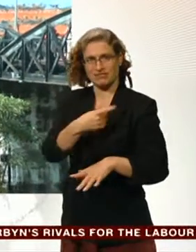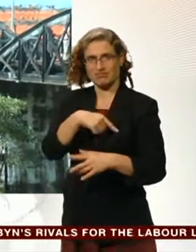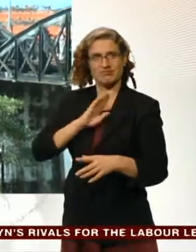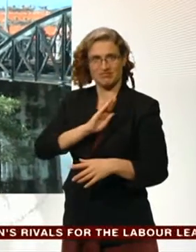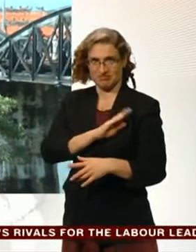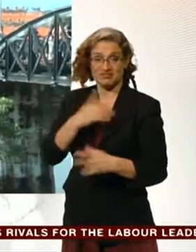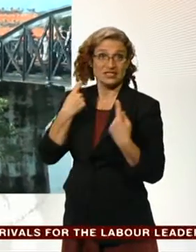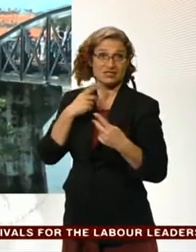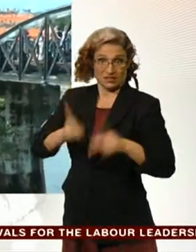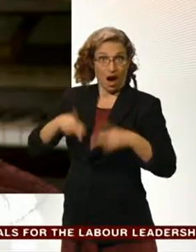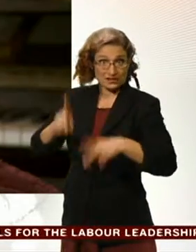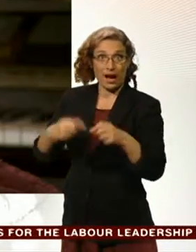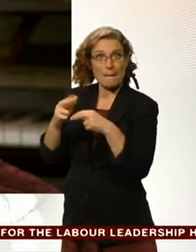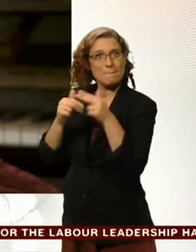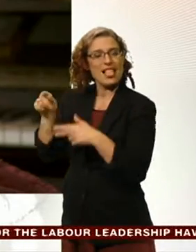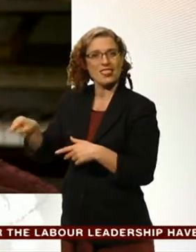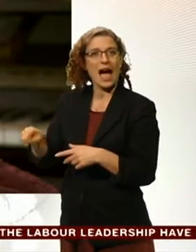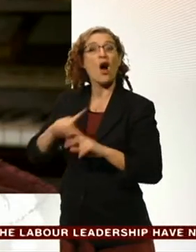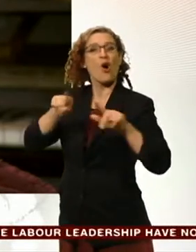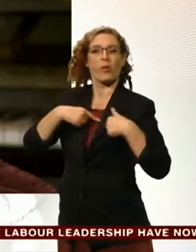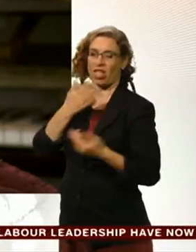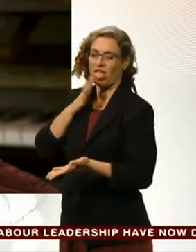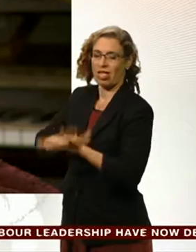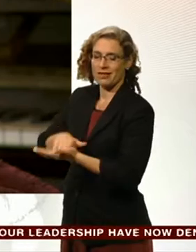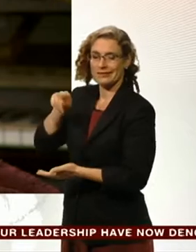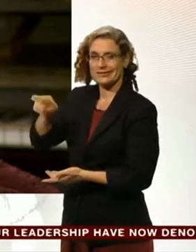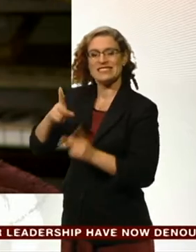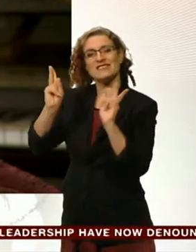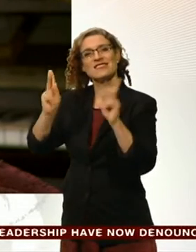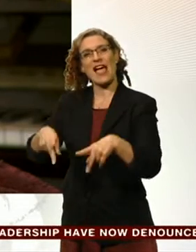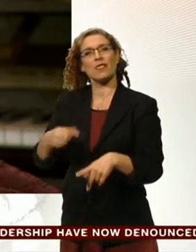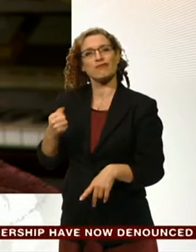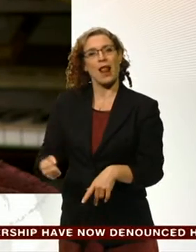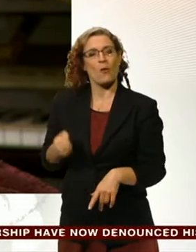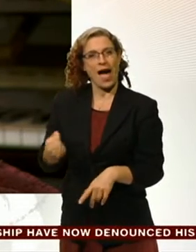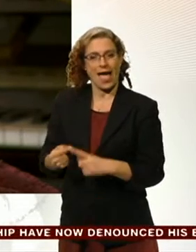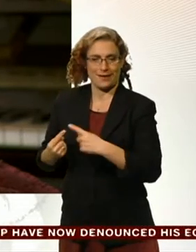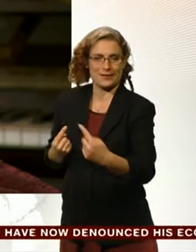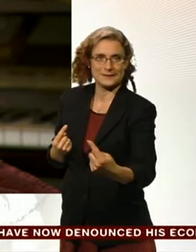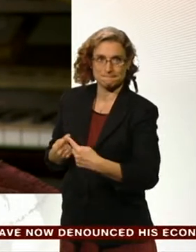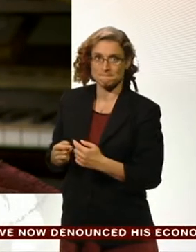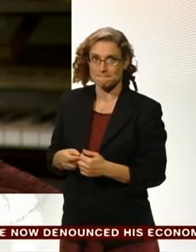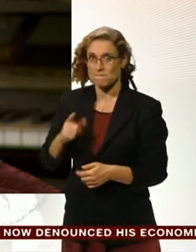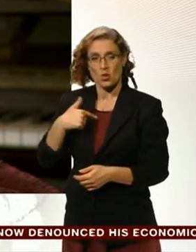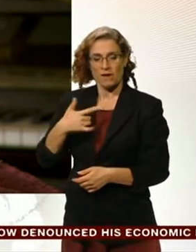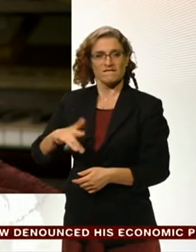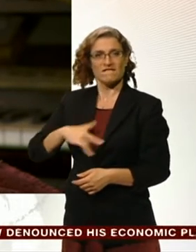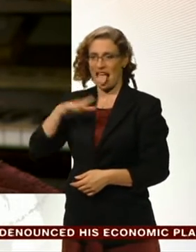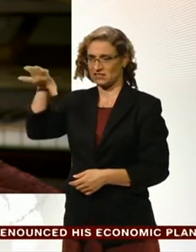Railway. We were thousands of miles away, and we ourselves felt it.